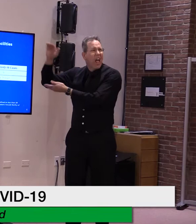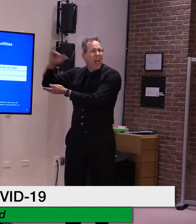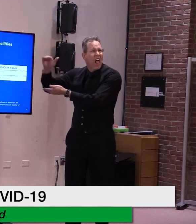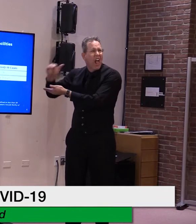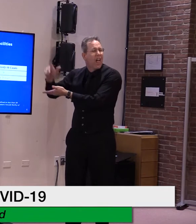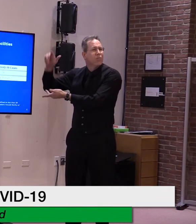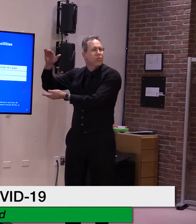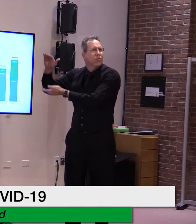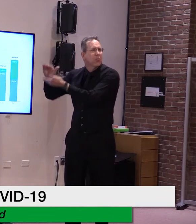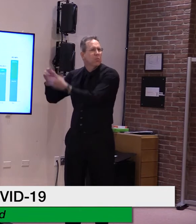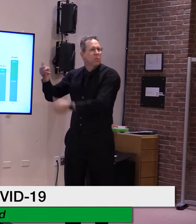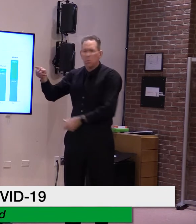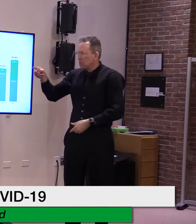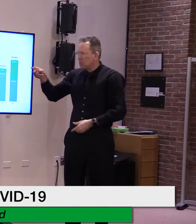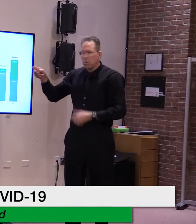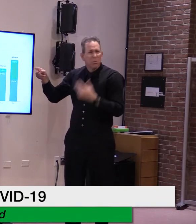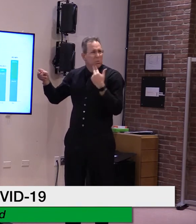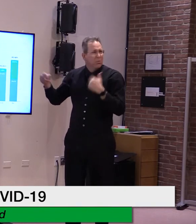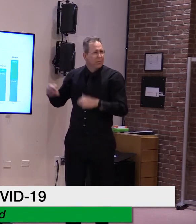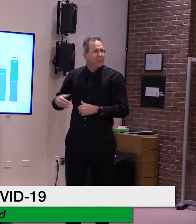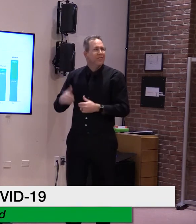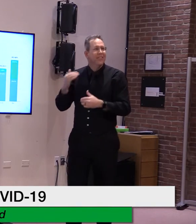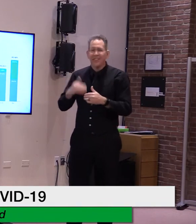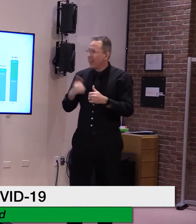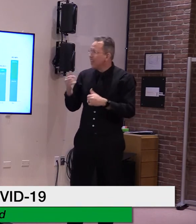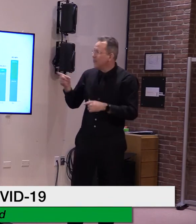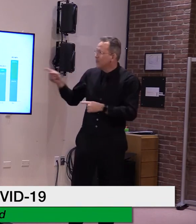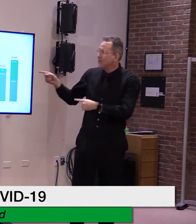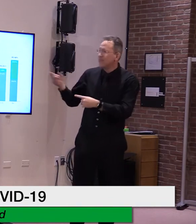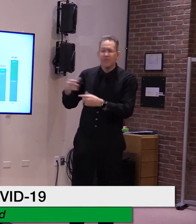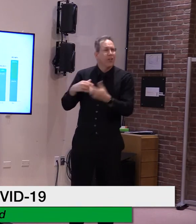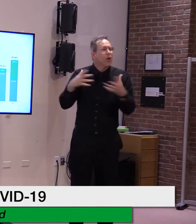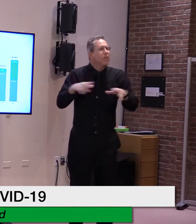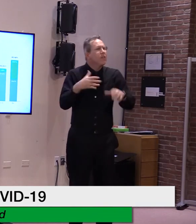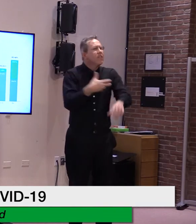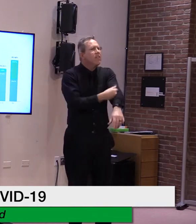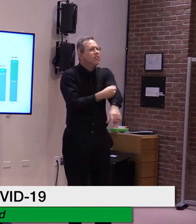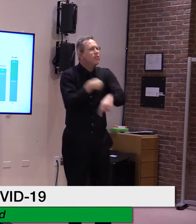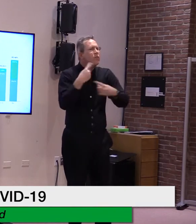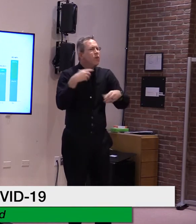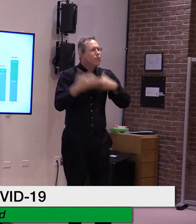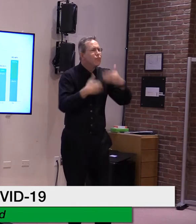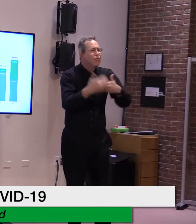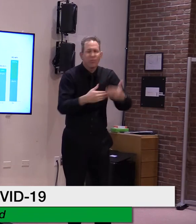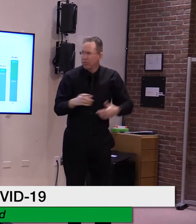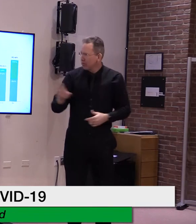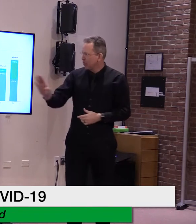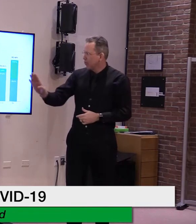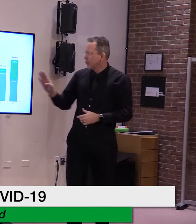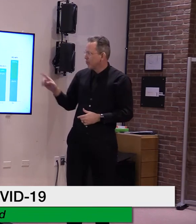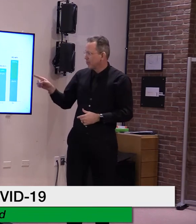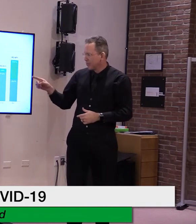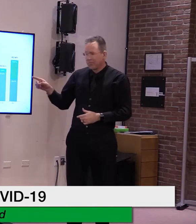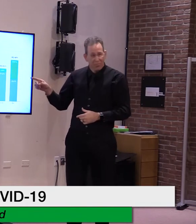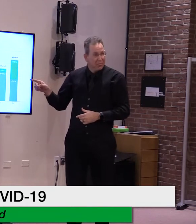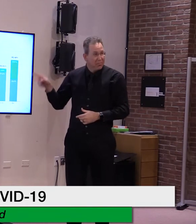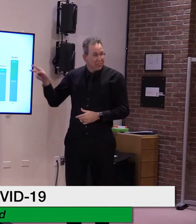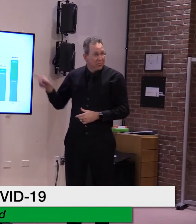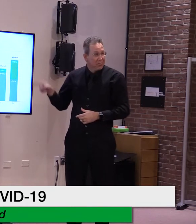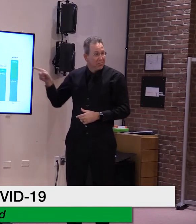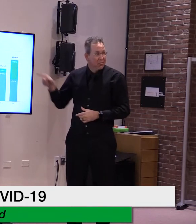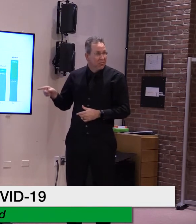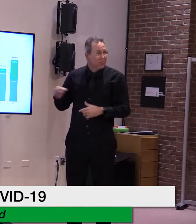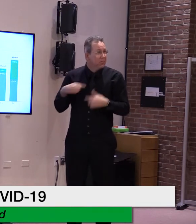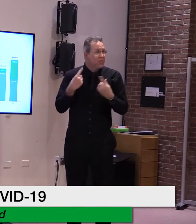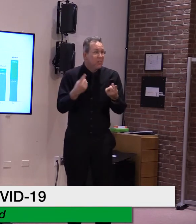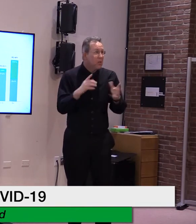outbreaks. These critical improvements among our most vulnerable are not due to chance, but as the governor mentioned,